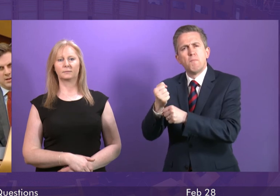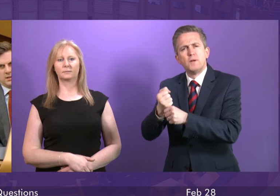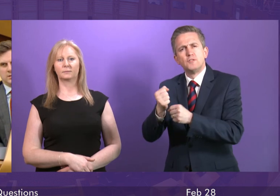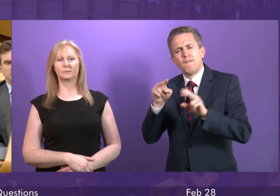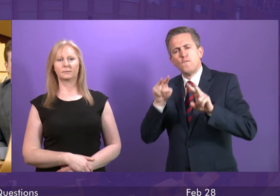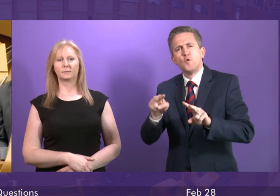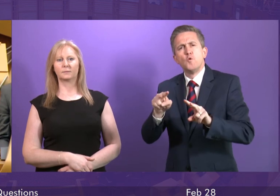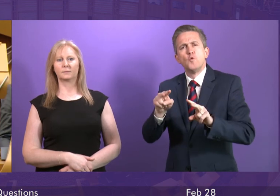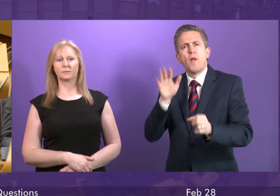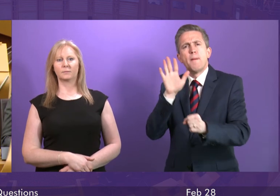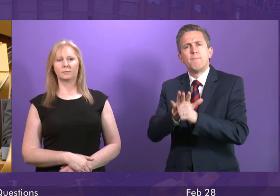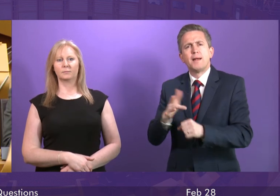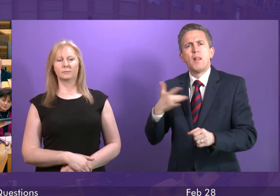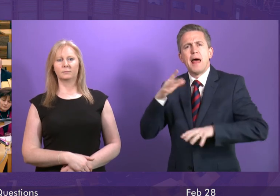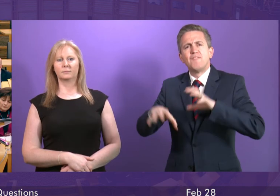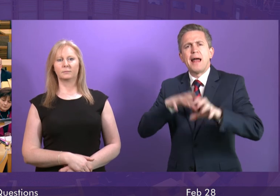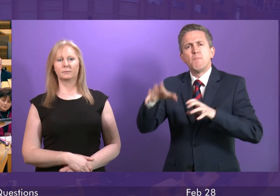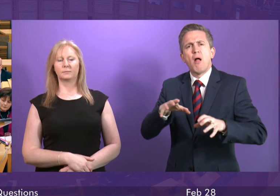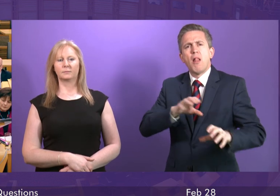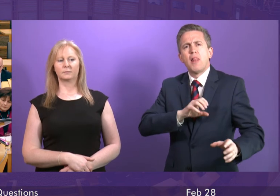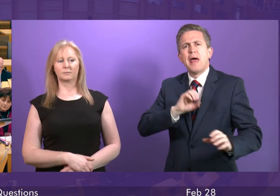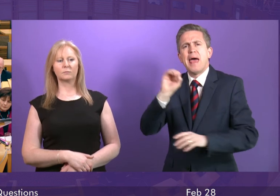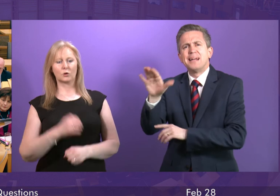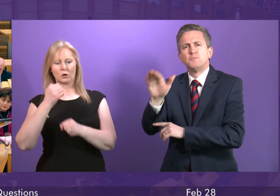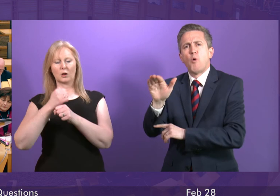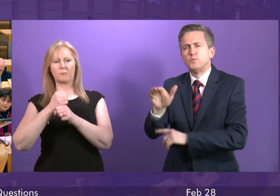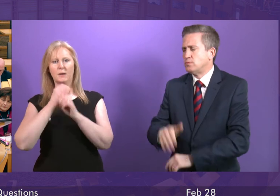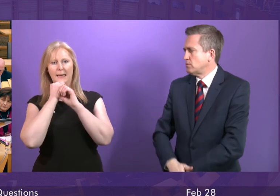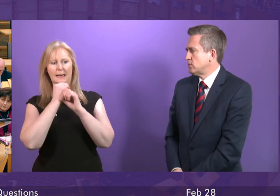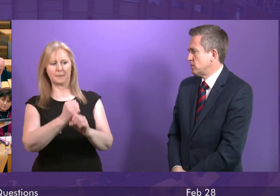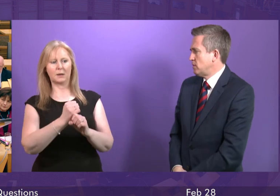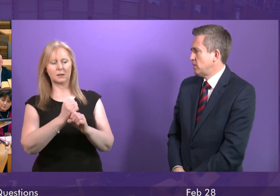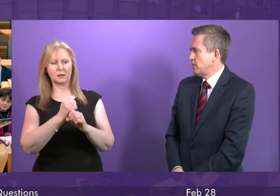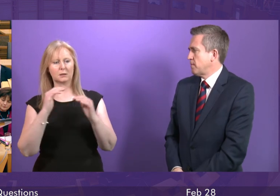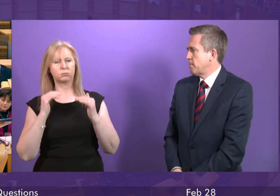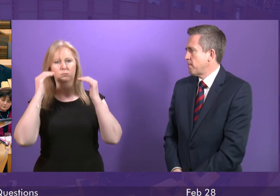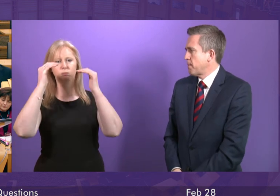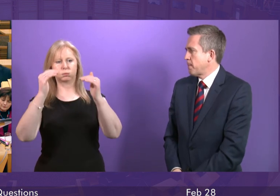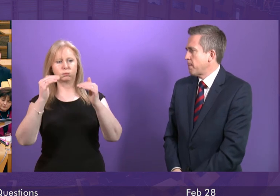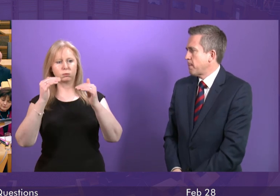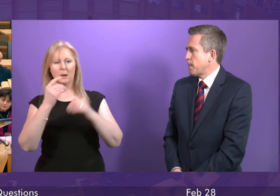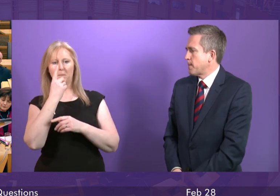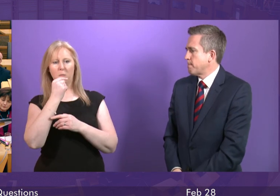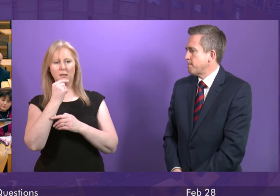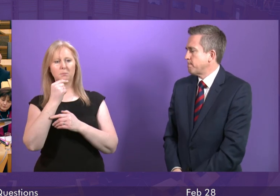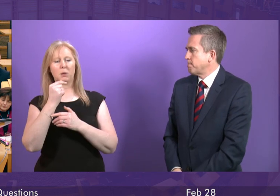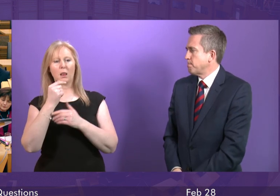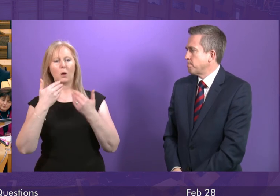animal exports. First Minister. Well, the Government has committed to the highest possible welfare standards for animals and to ensuring that livestock in Scotland are